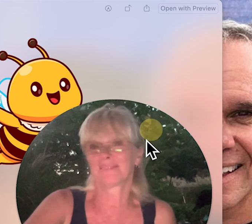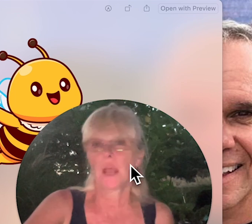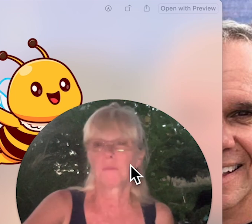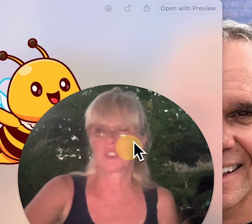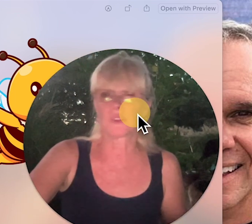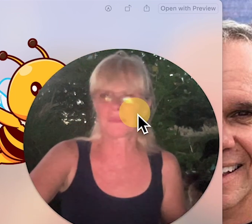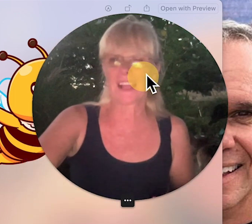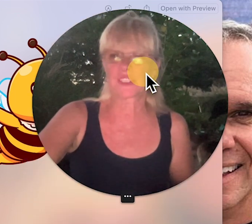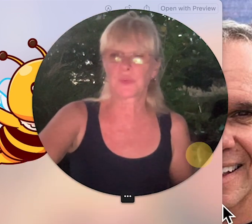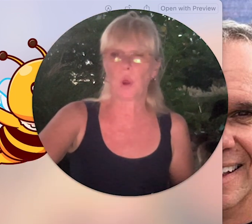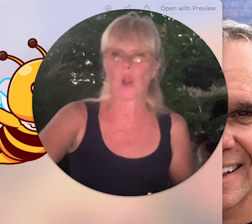don't smack too hard